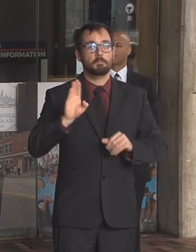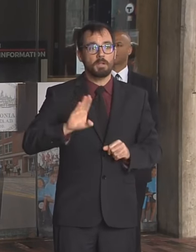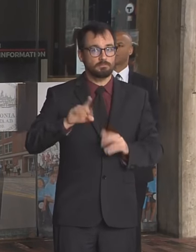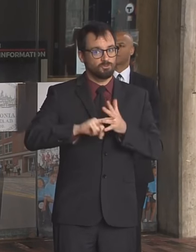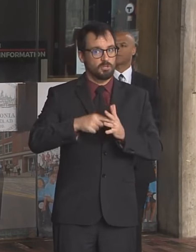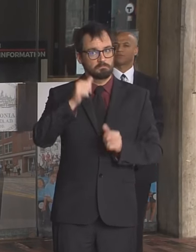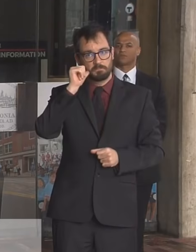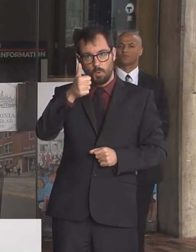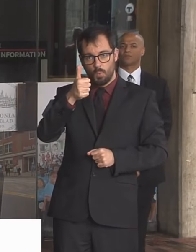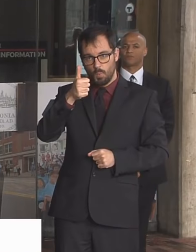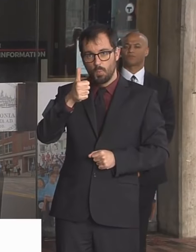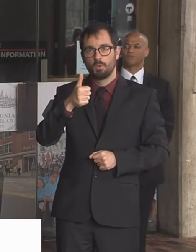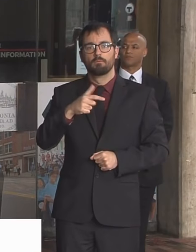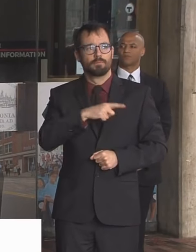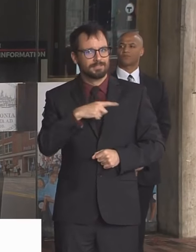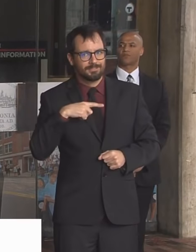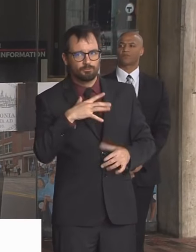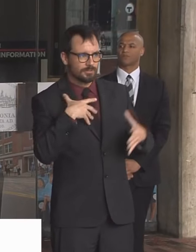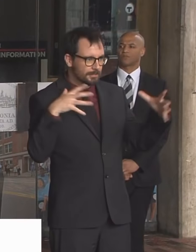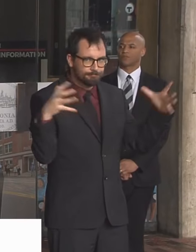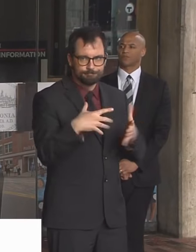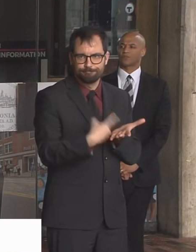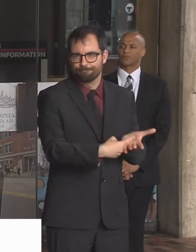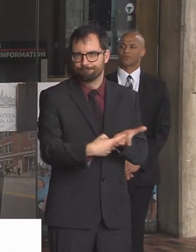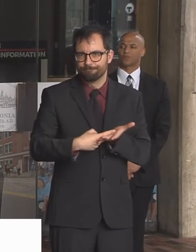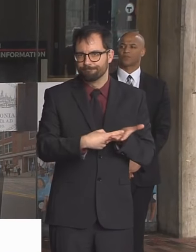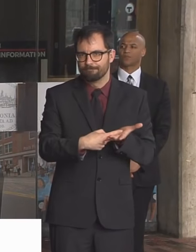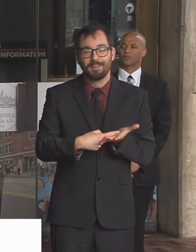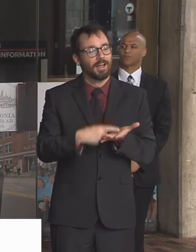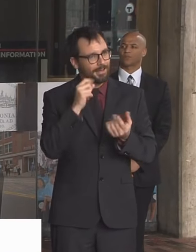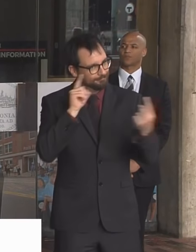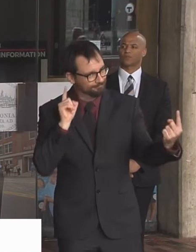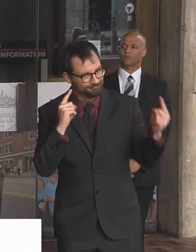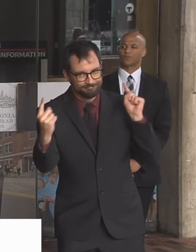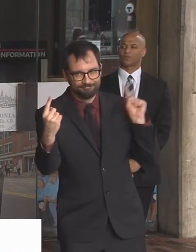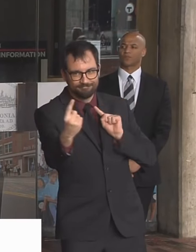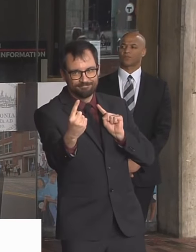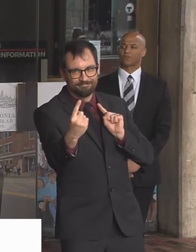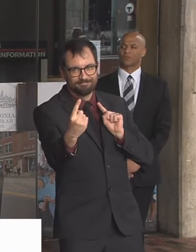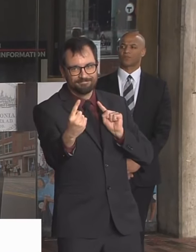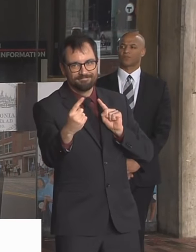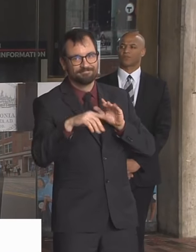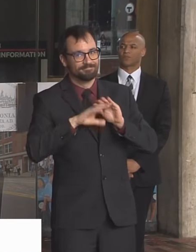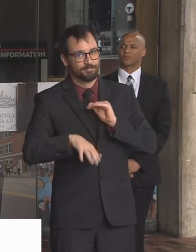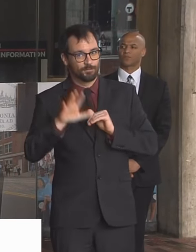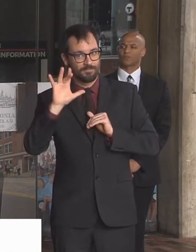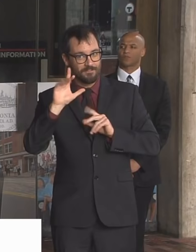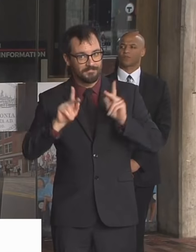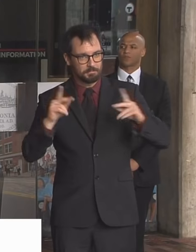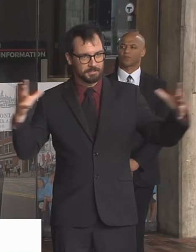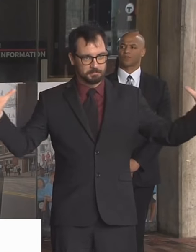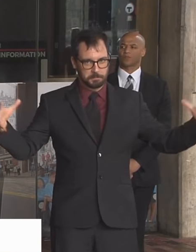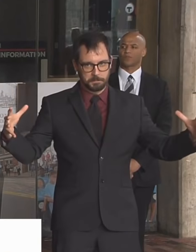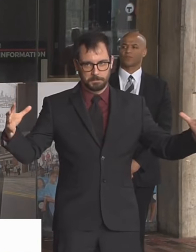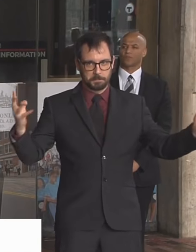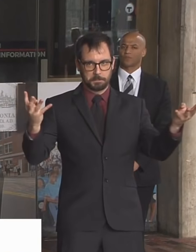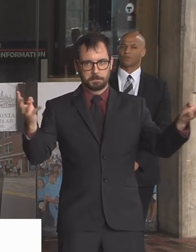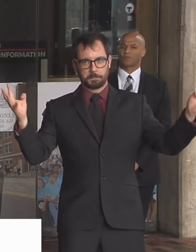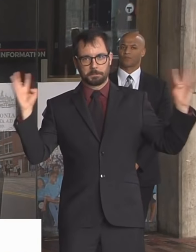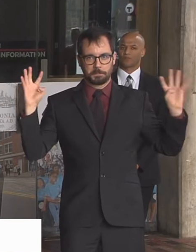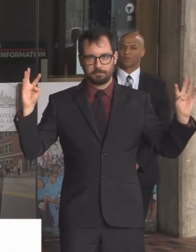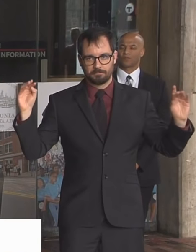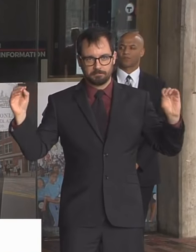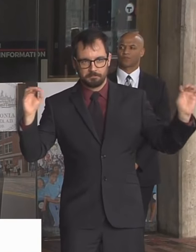groups are going to be gathering in different locations fewer than 25 people in every location and we're going to be doing a printed delivery